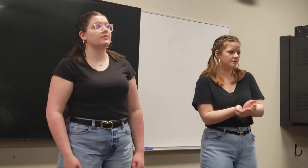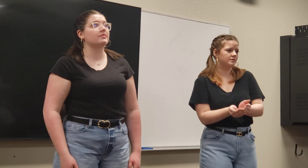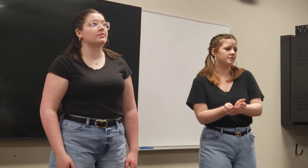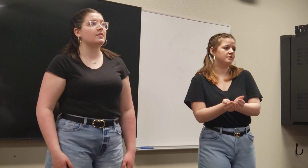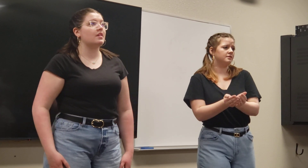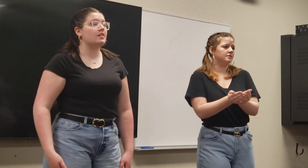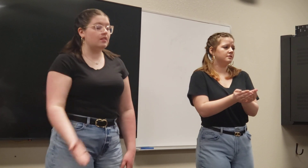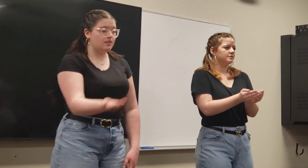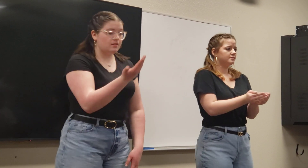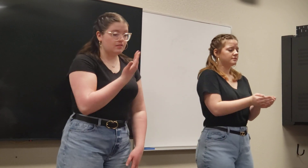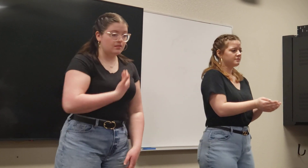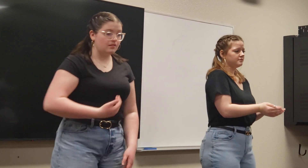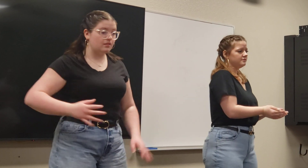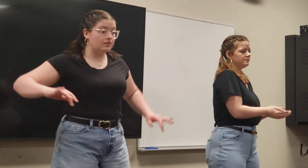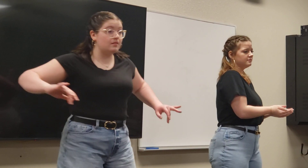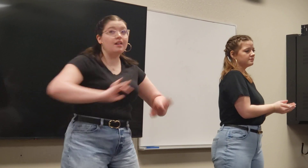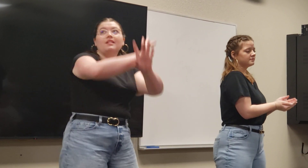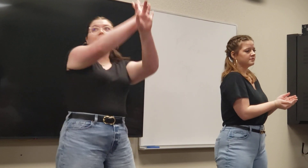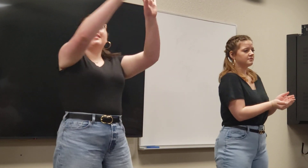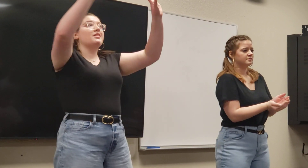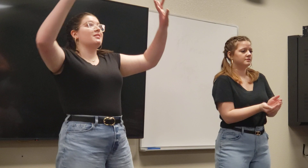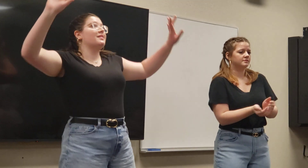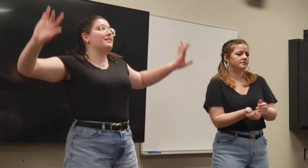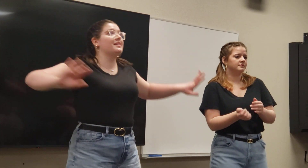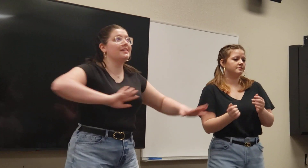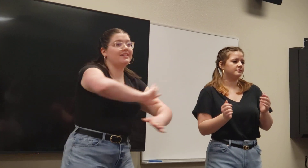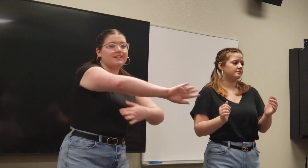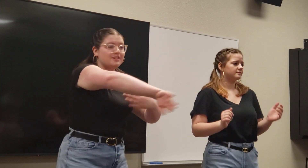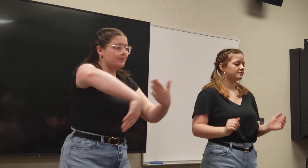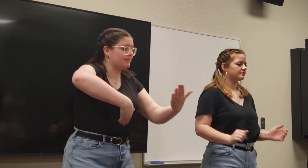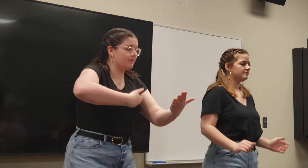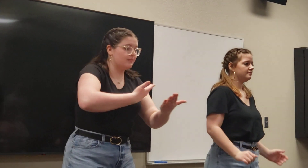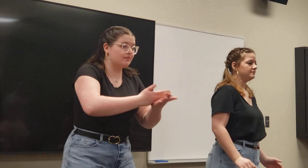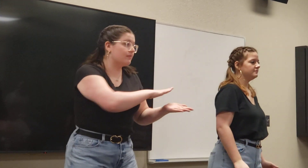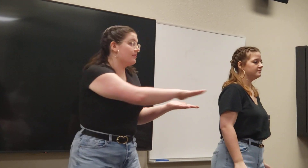And I will illuminate everything.